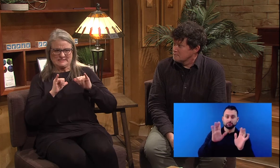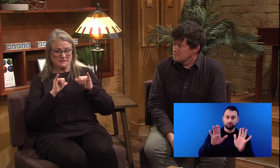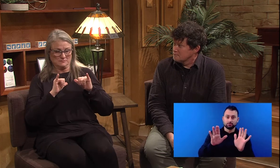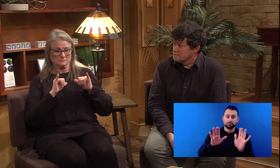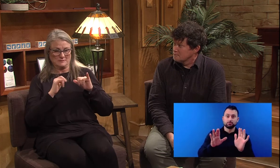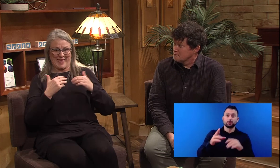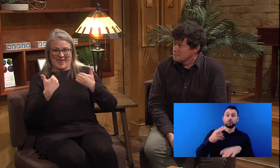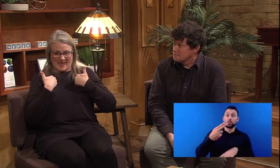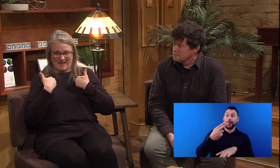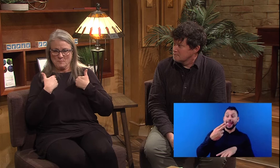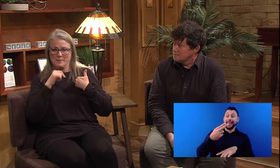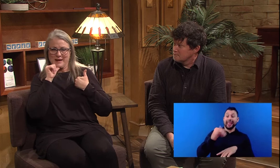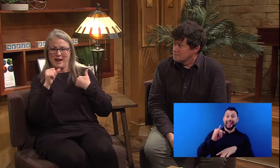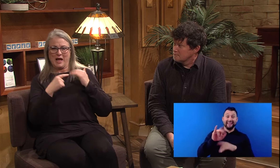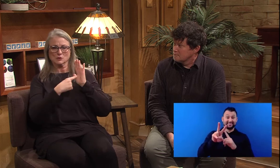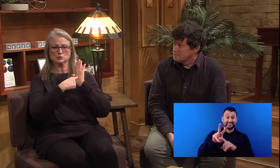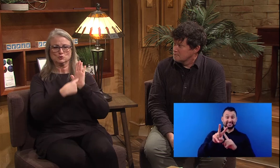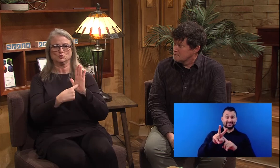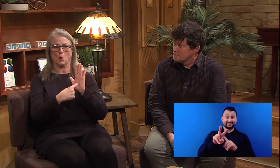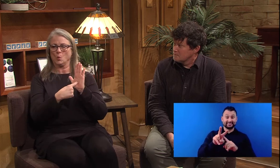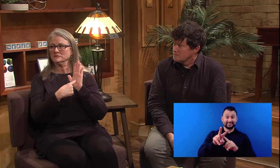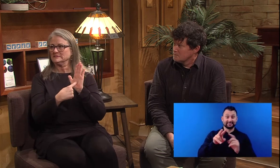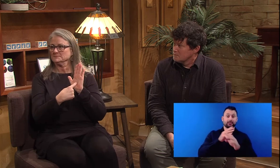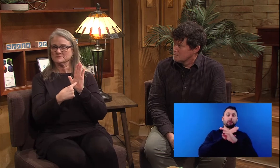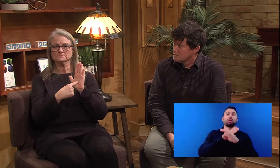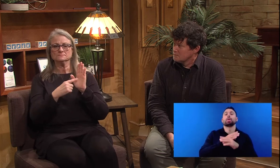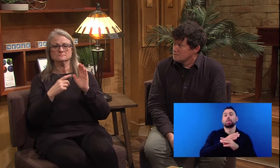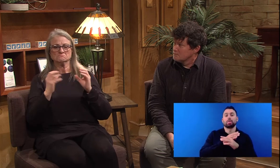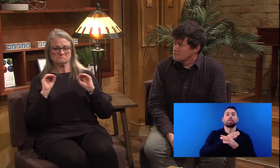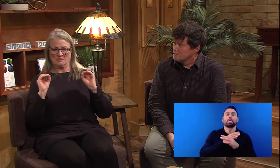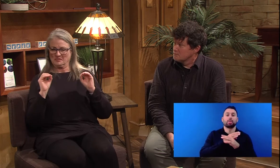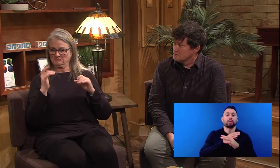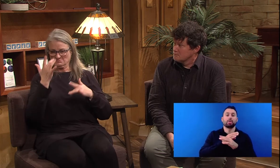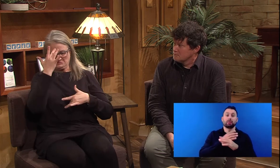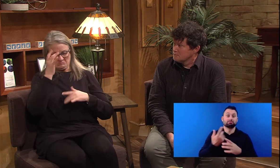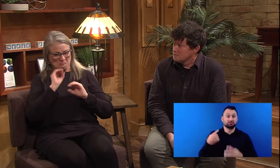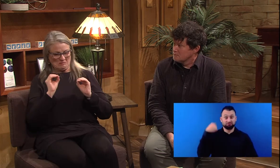I have, I do not have HIV. I don't show any symptoms.